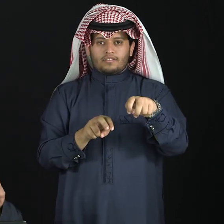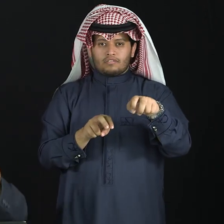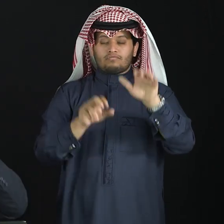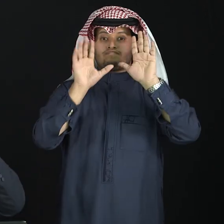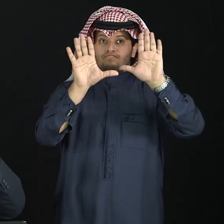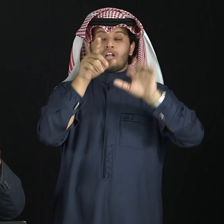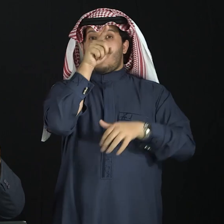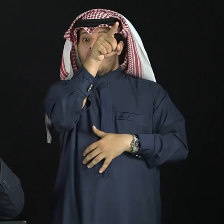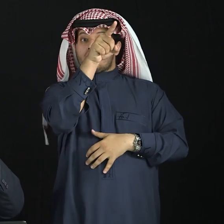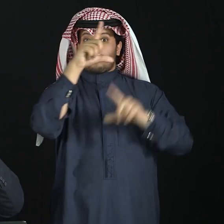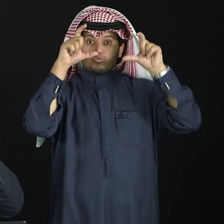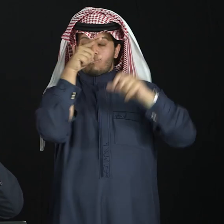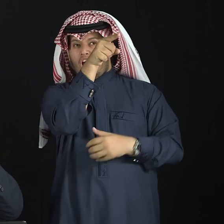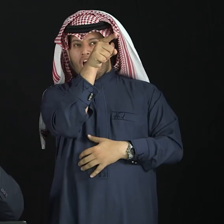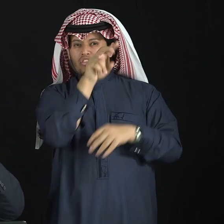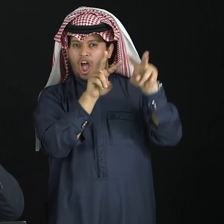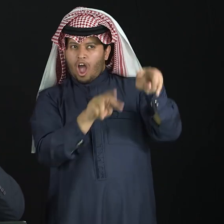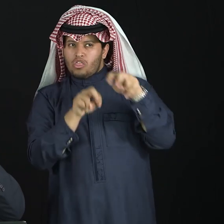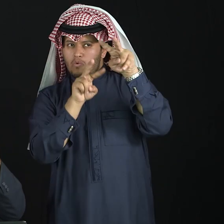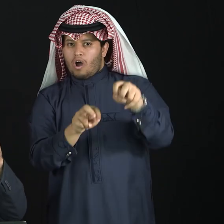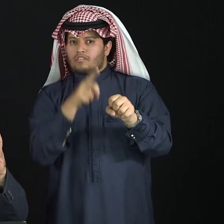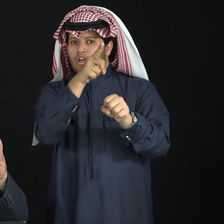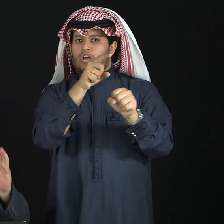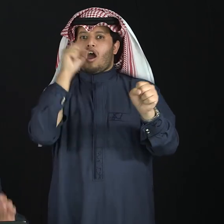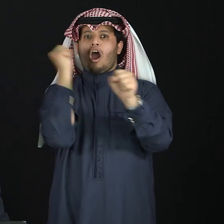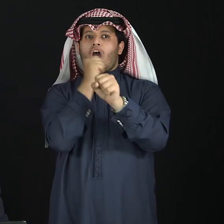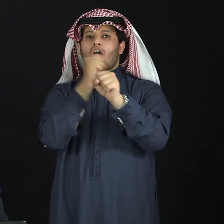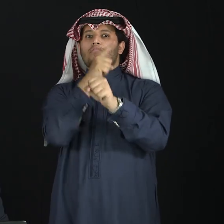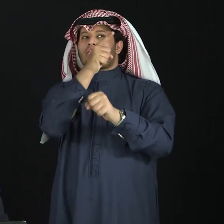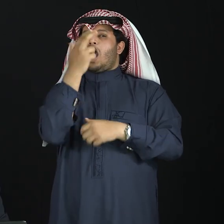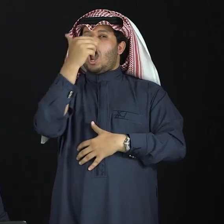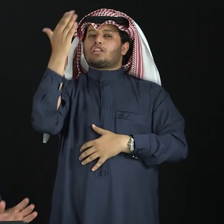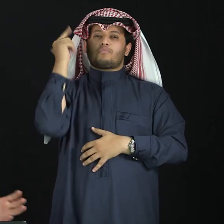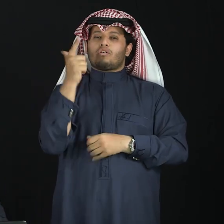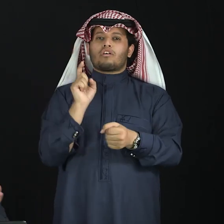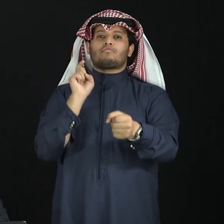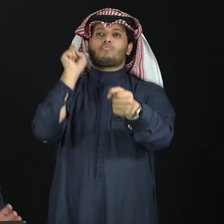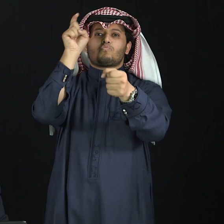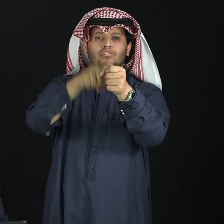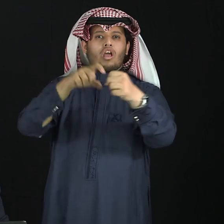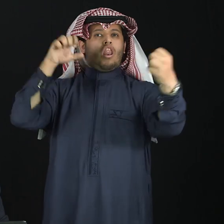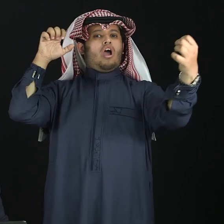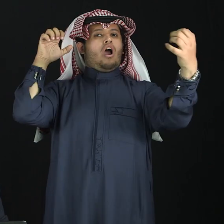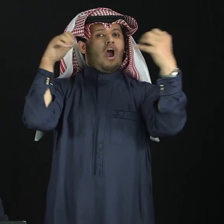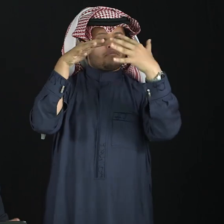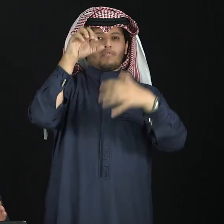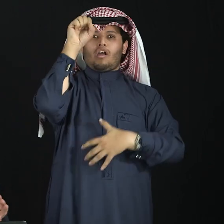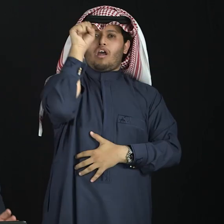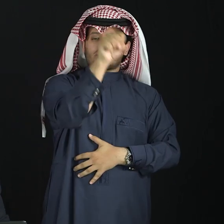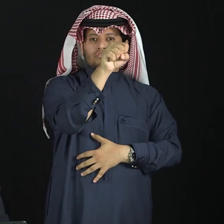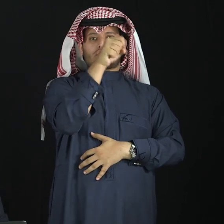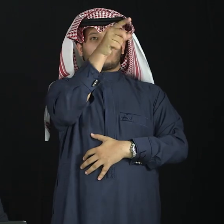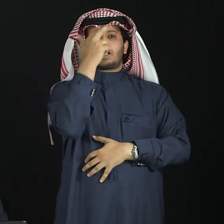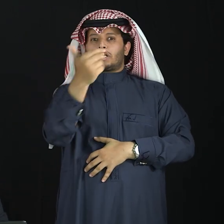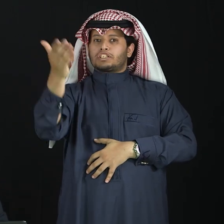Then, an animal used in battles in the past. This is another clue to make it